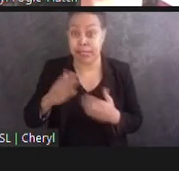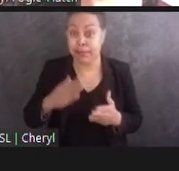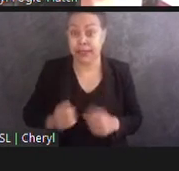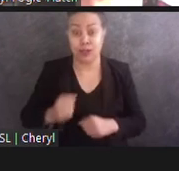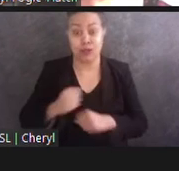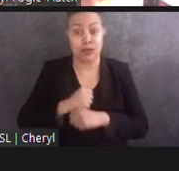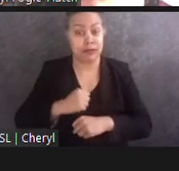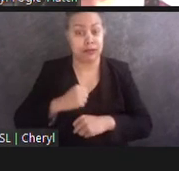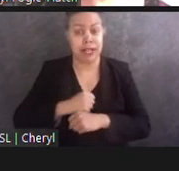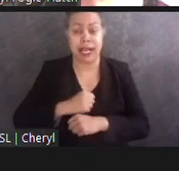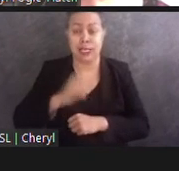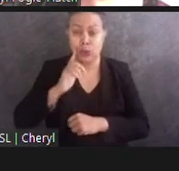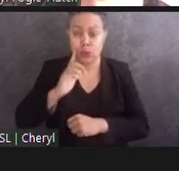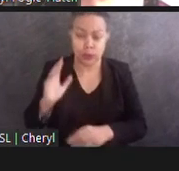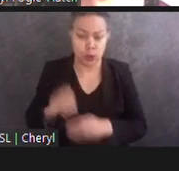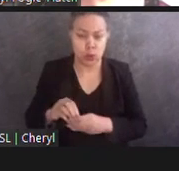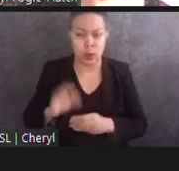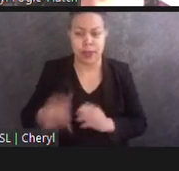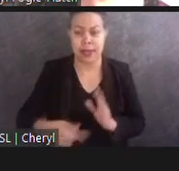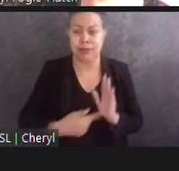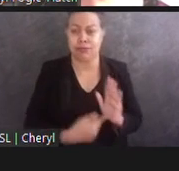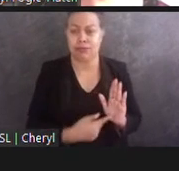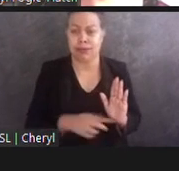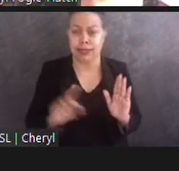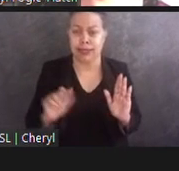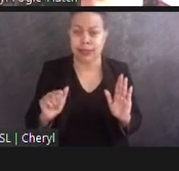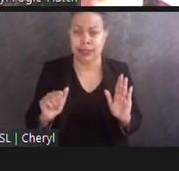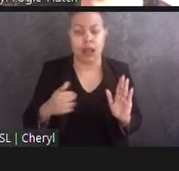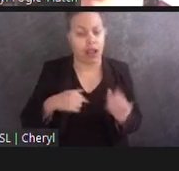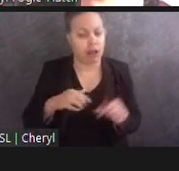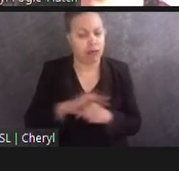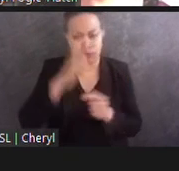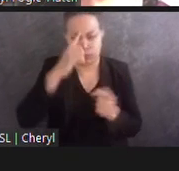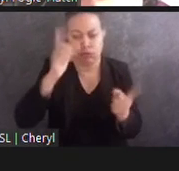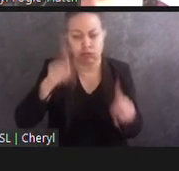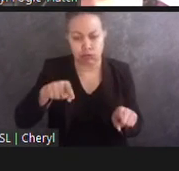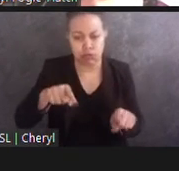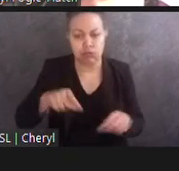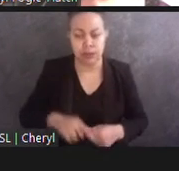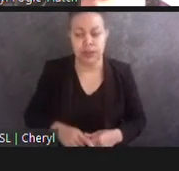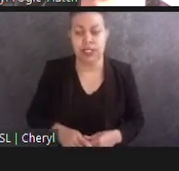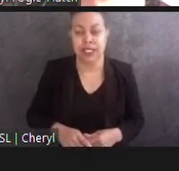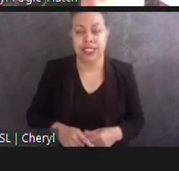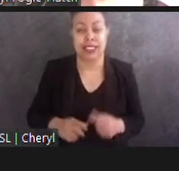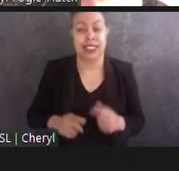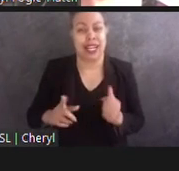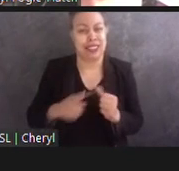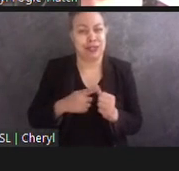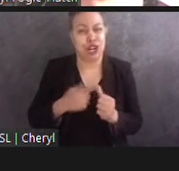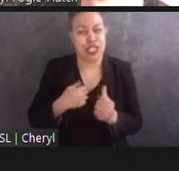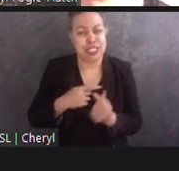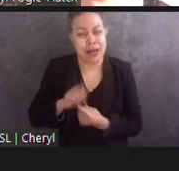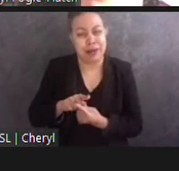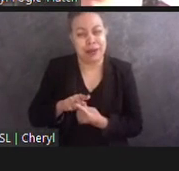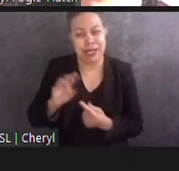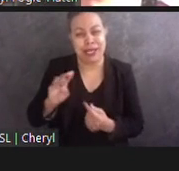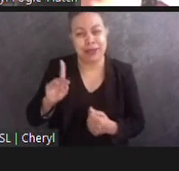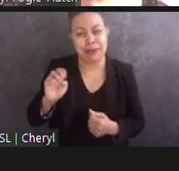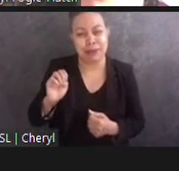representation with which I fully agreed. And I first got to know Mike when he and I were